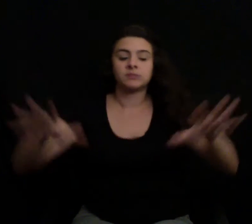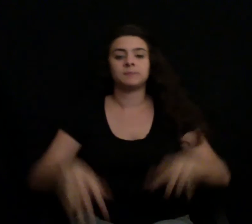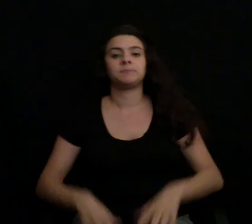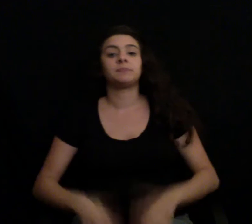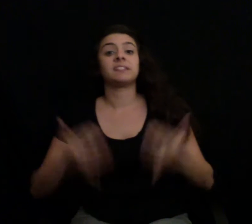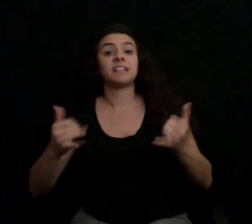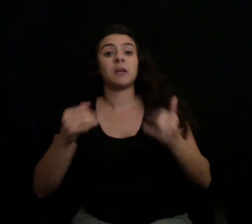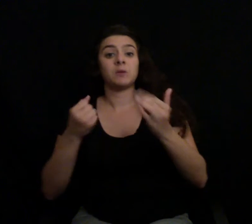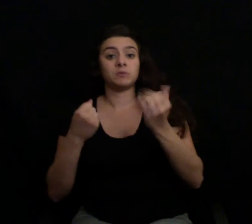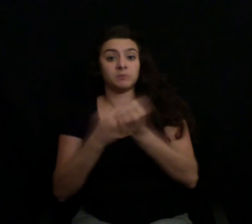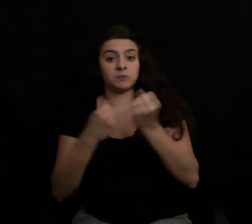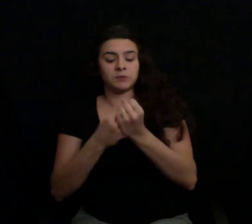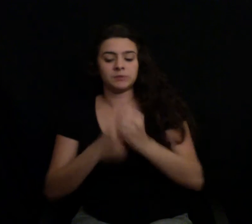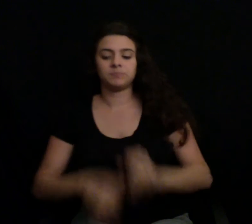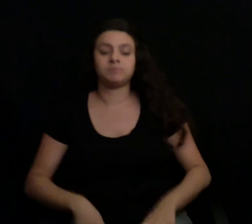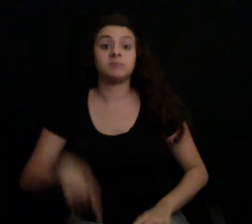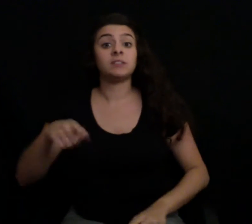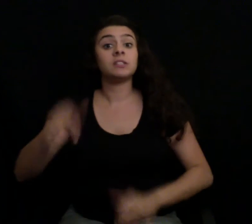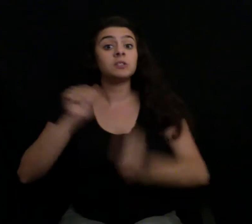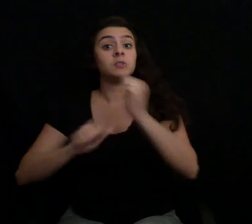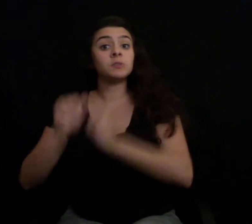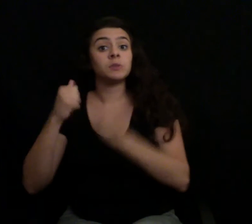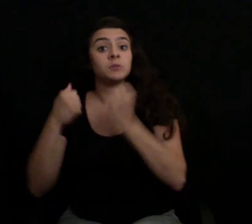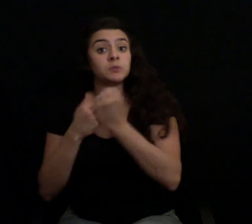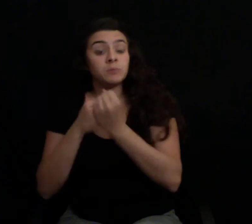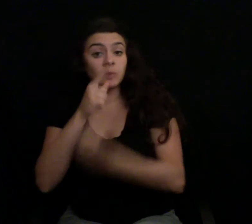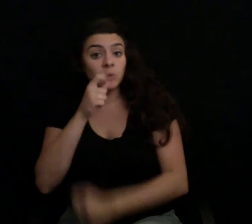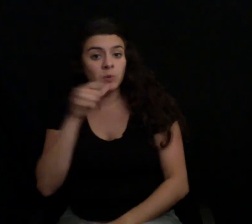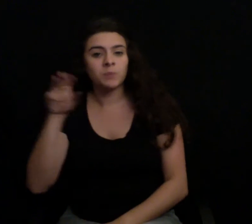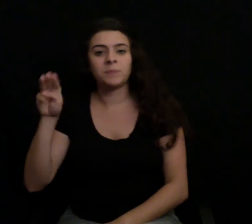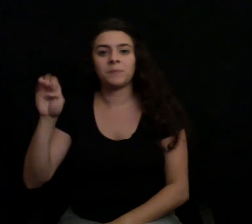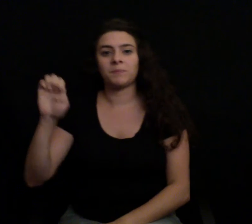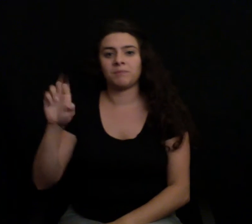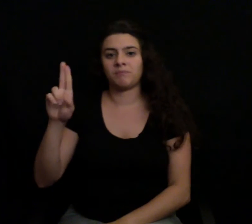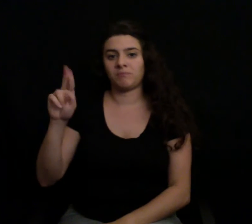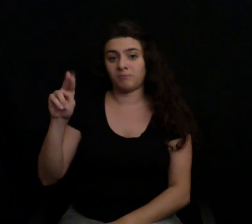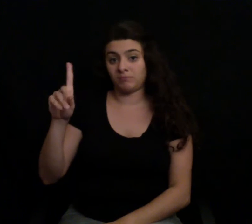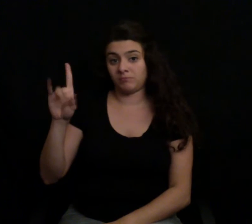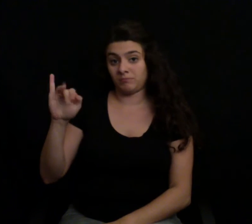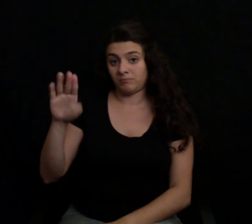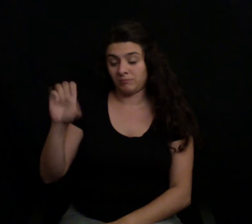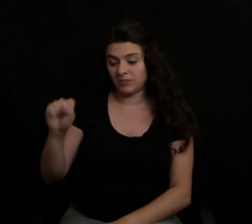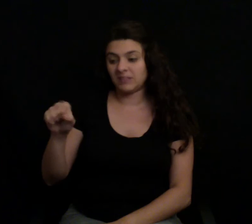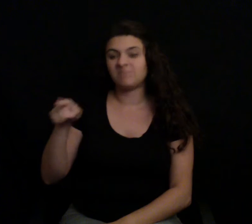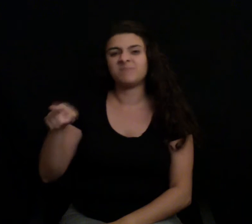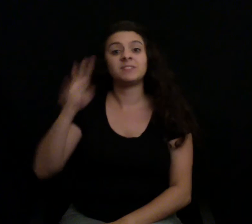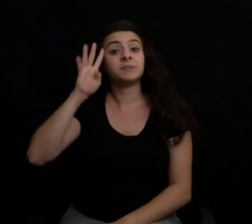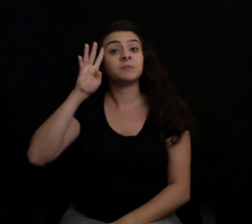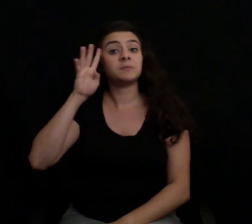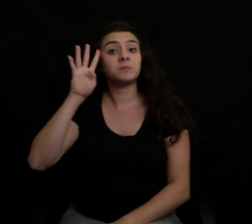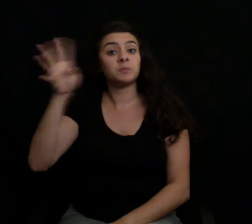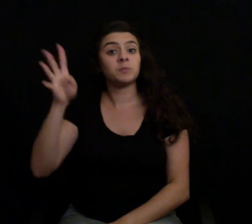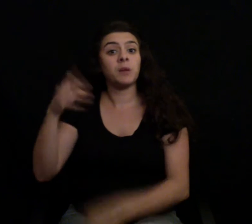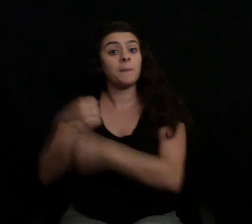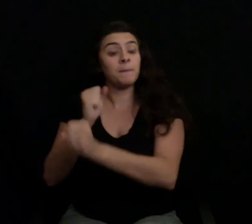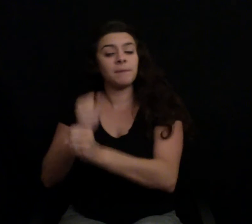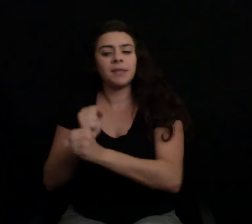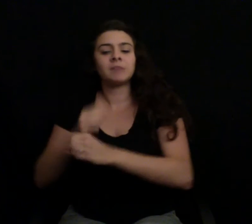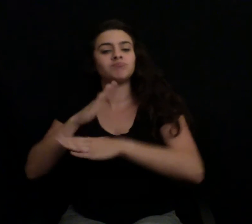This episode is brought to you by MeUndies. As I mentioned earlier, MeUndies makes a really comfortable clothing that looks as great as it feels. But you have to know her